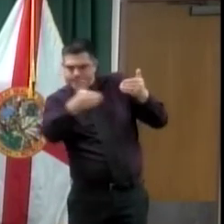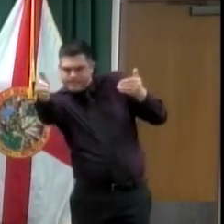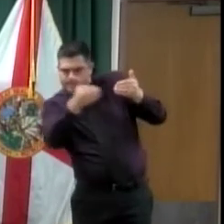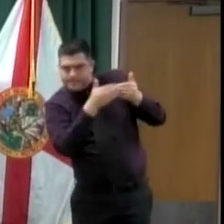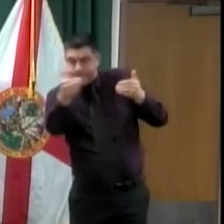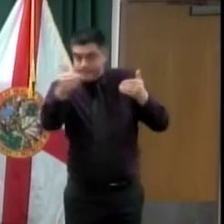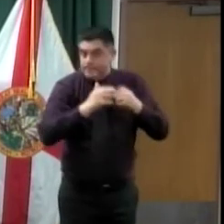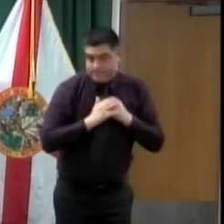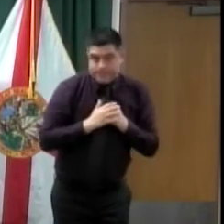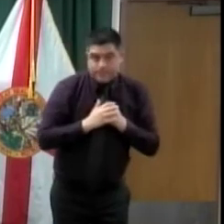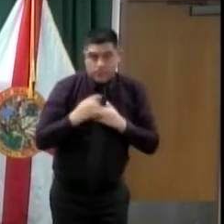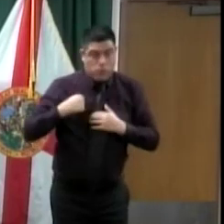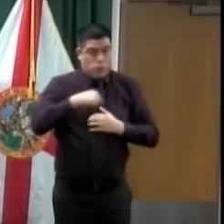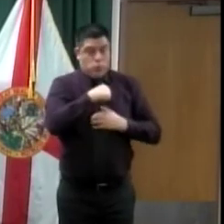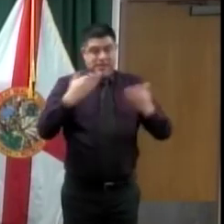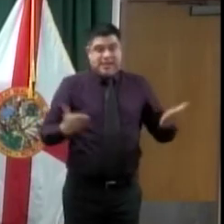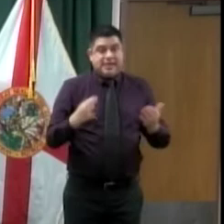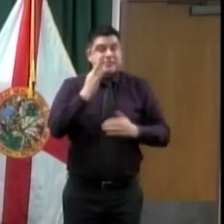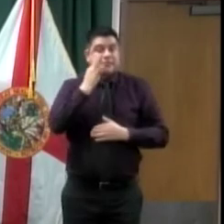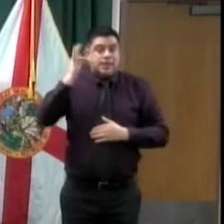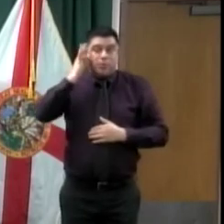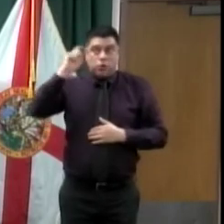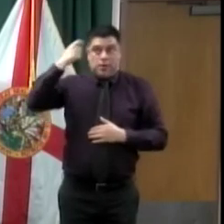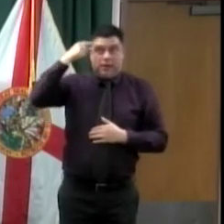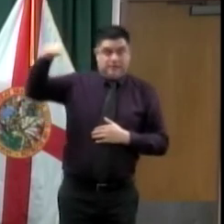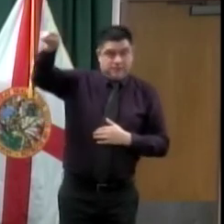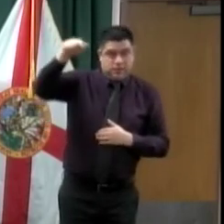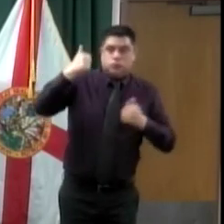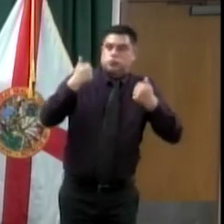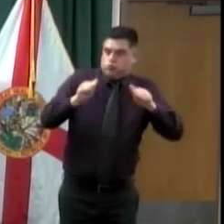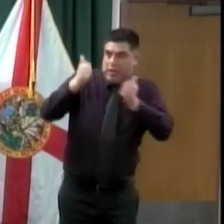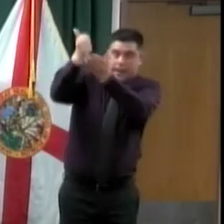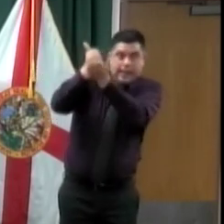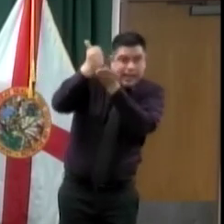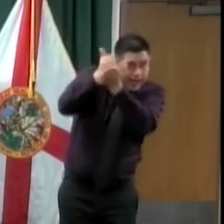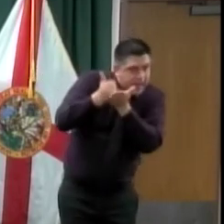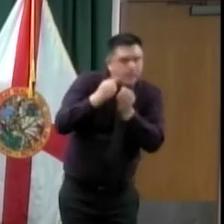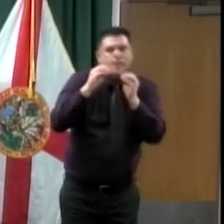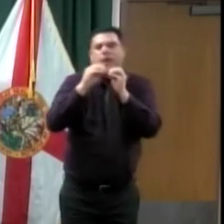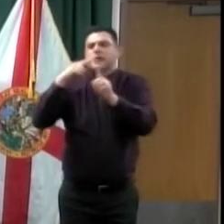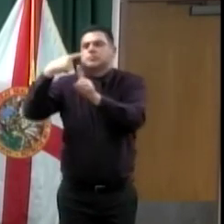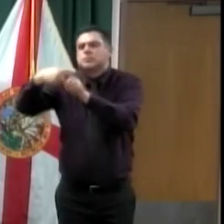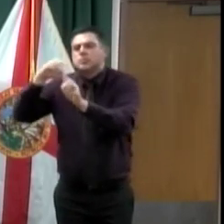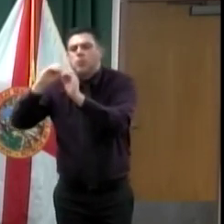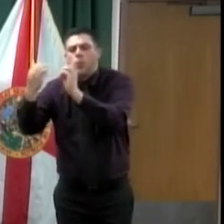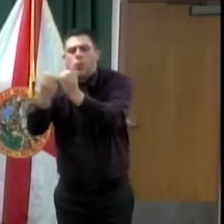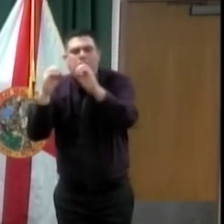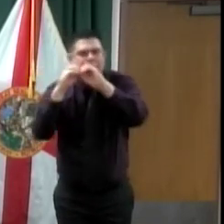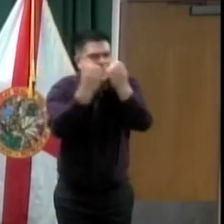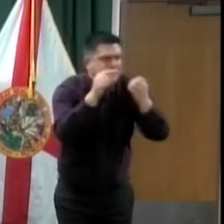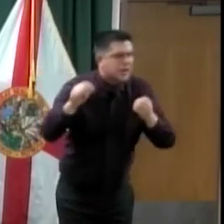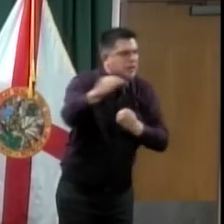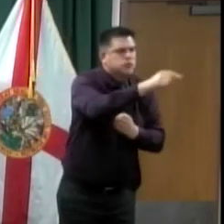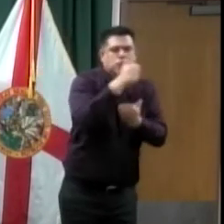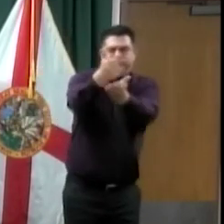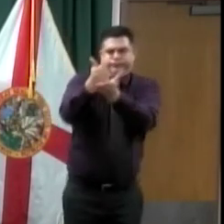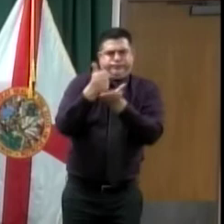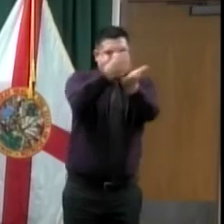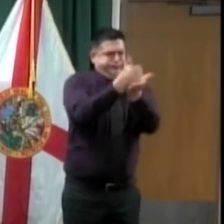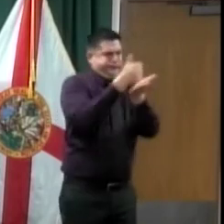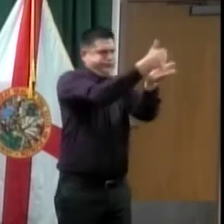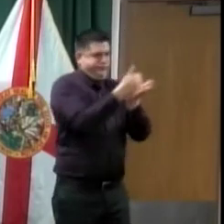They're going to continue to be impacted. So we would ask that, you know, those in the public that can make donations, please reach out to them